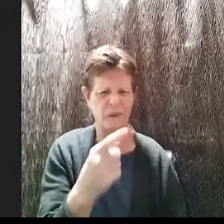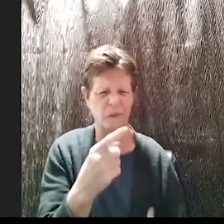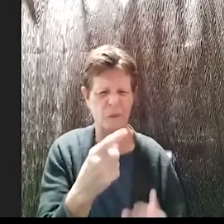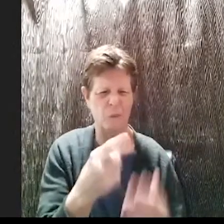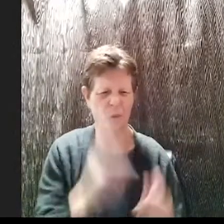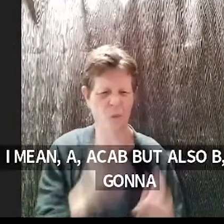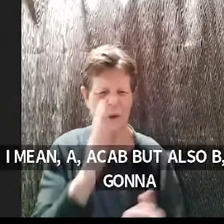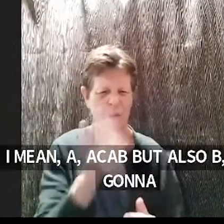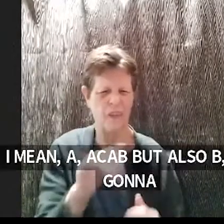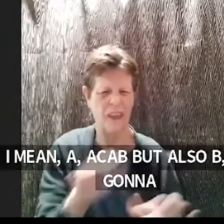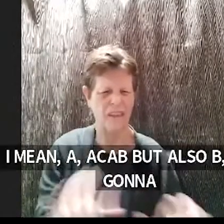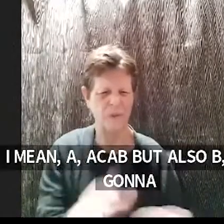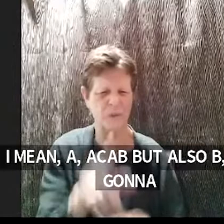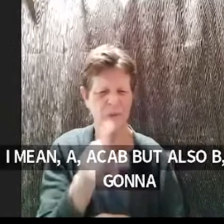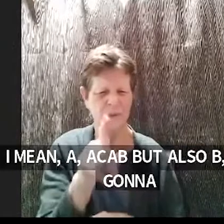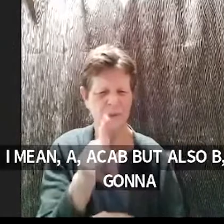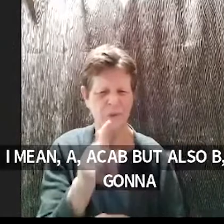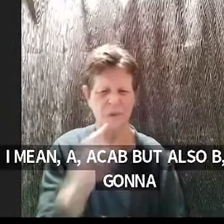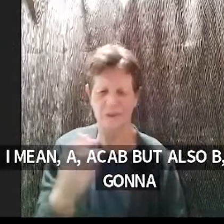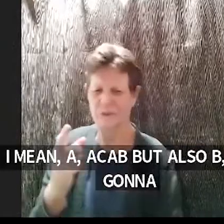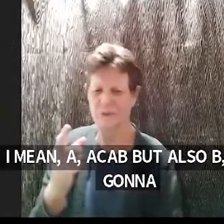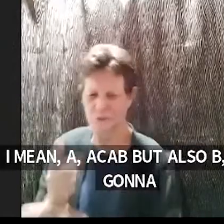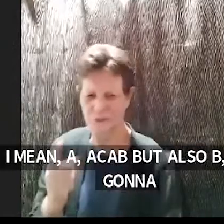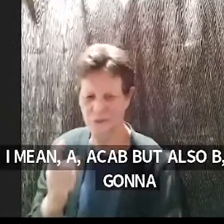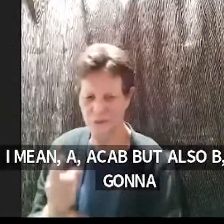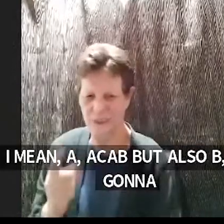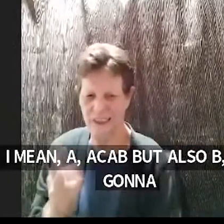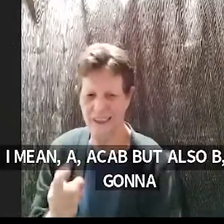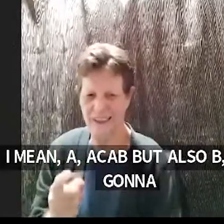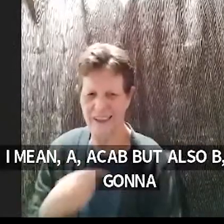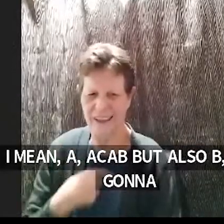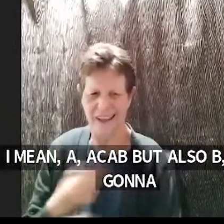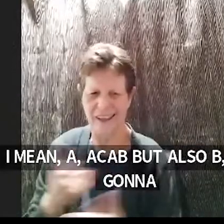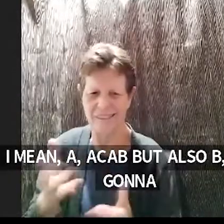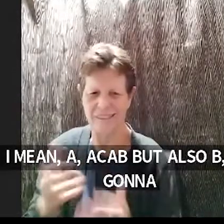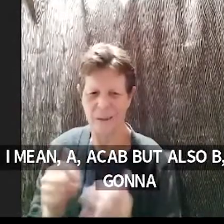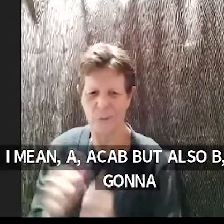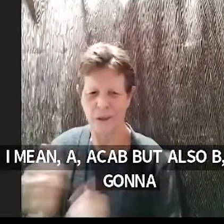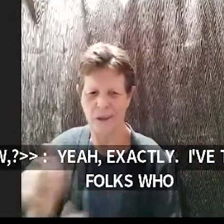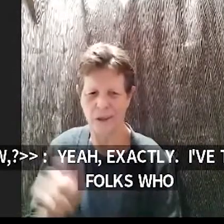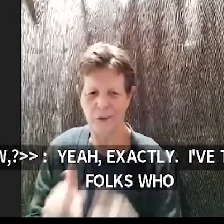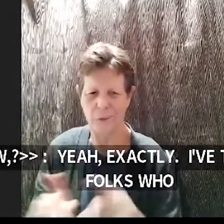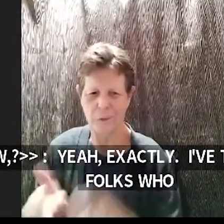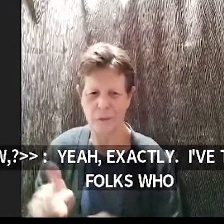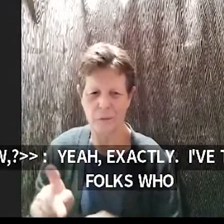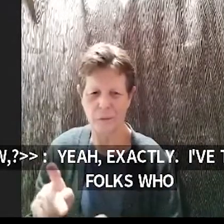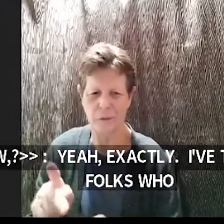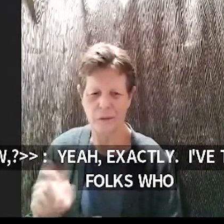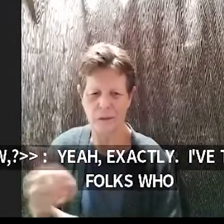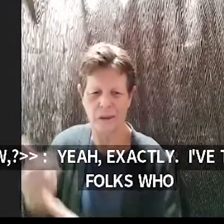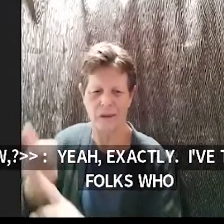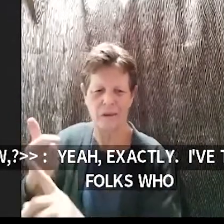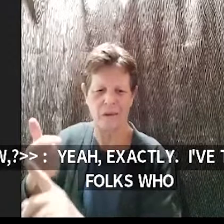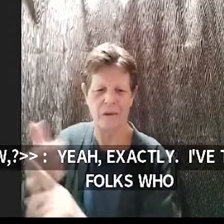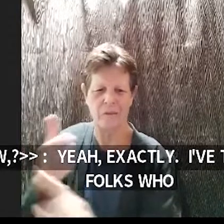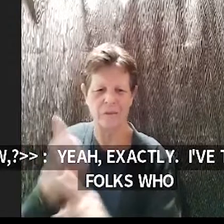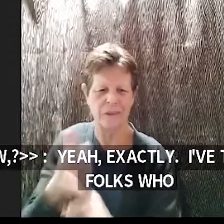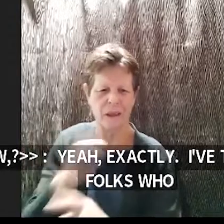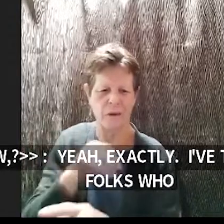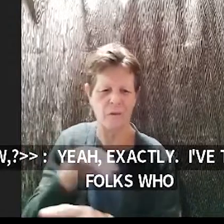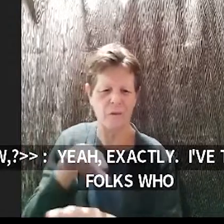yeah exactly like um i've talked to other folks who've been zoom bombed in the past because you know i got a deep compress after